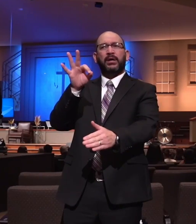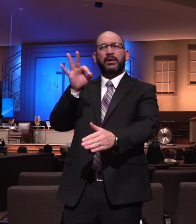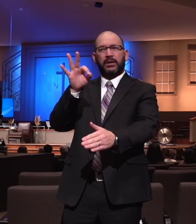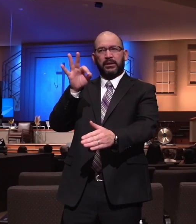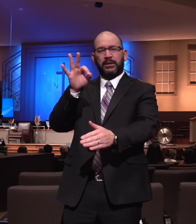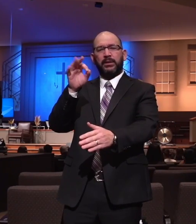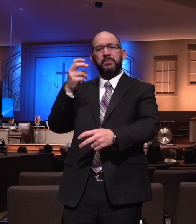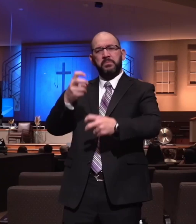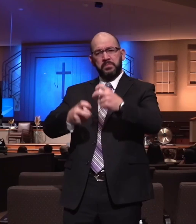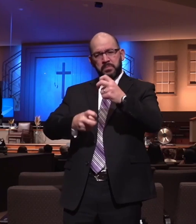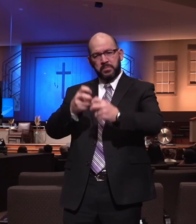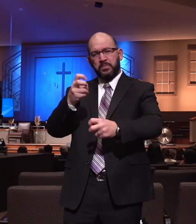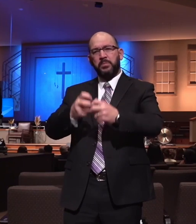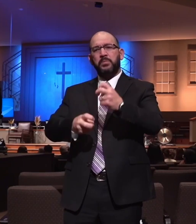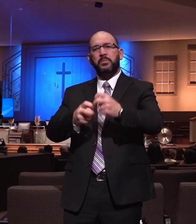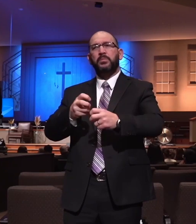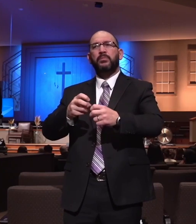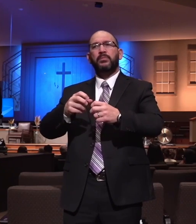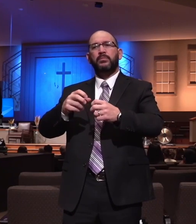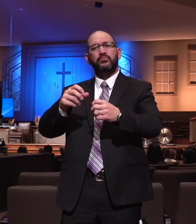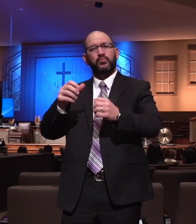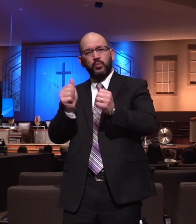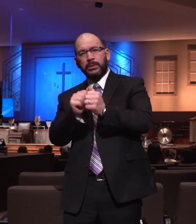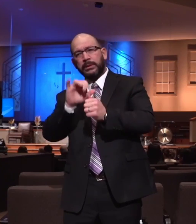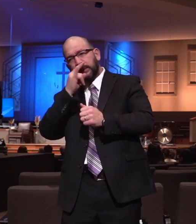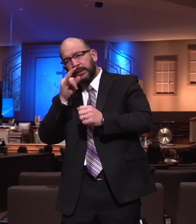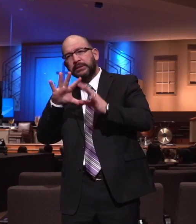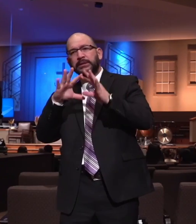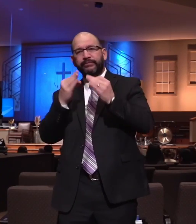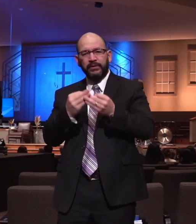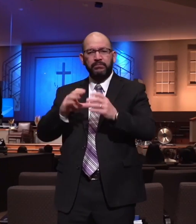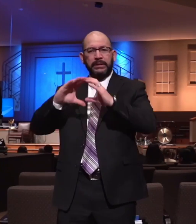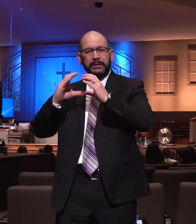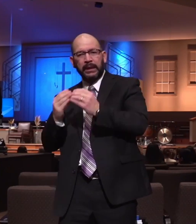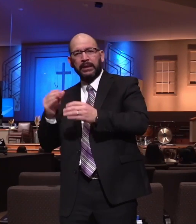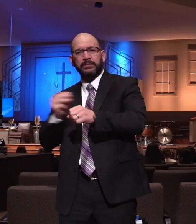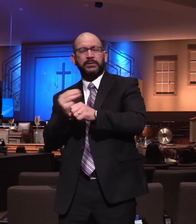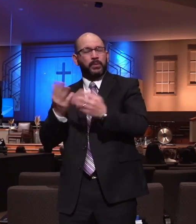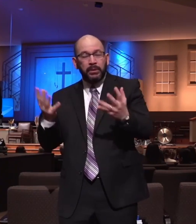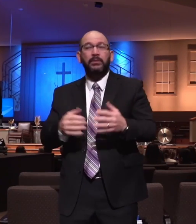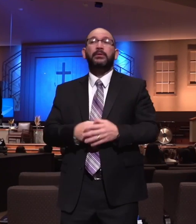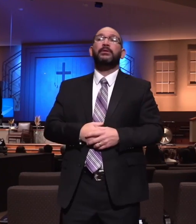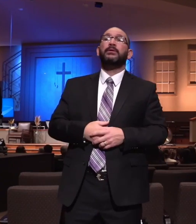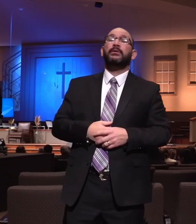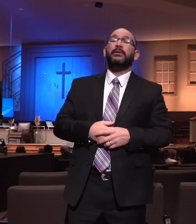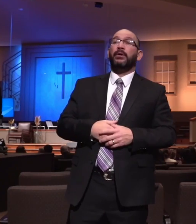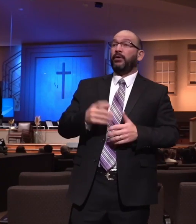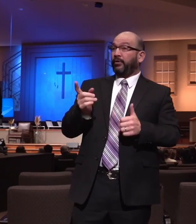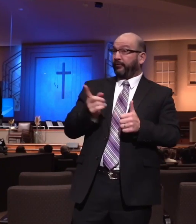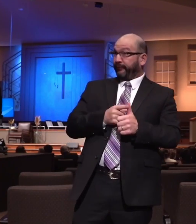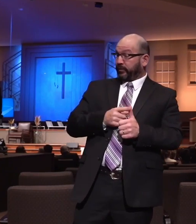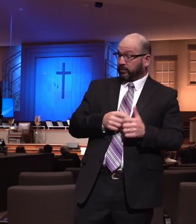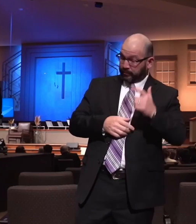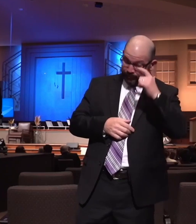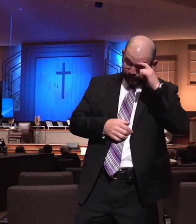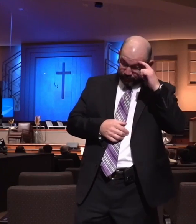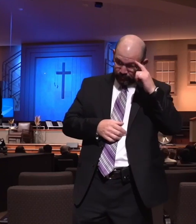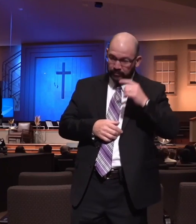of your family or of your class or of your ministry. First, you find by instruction.